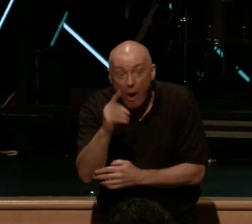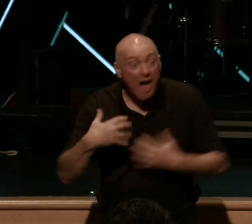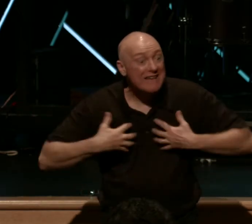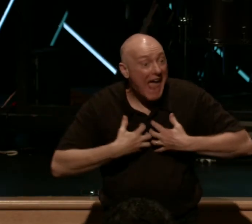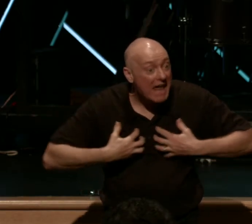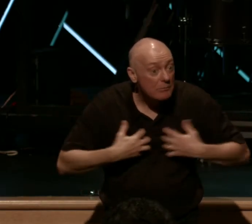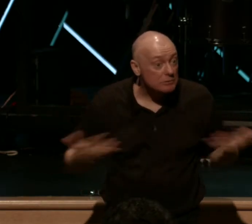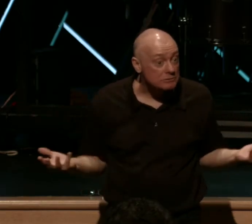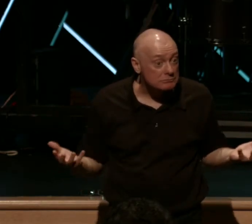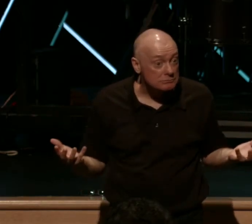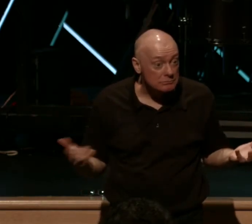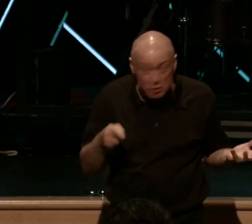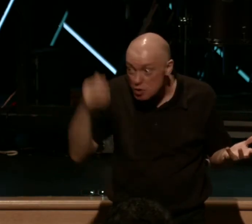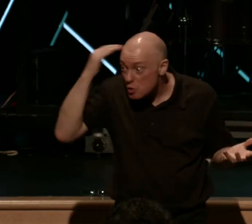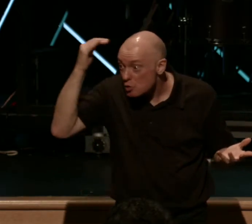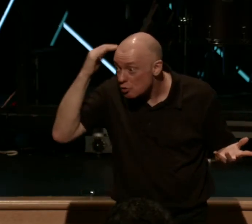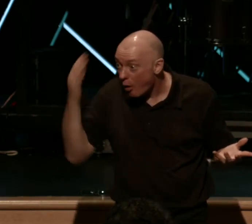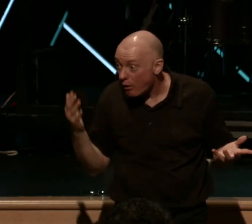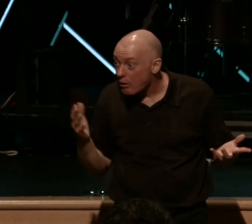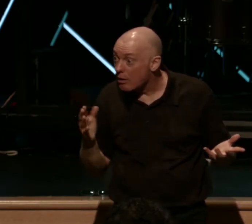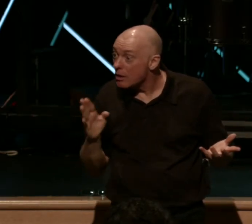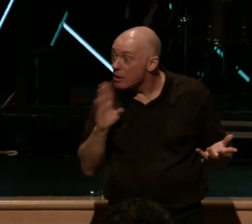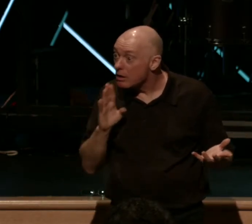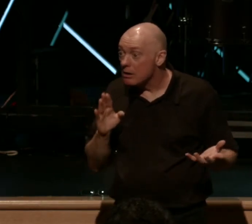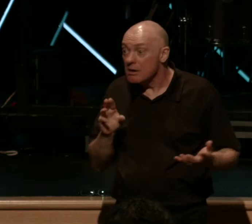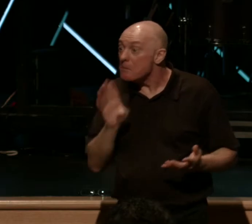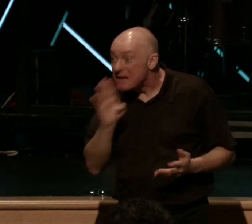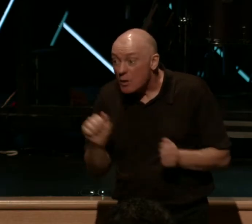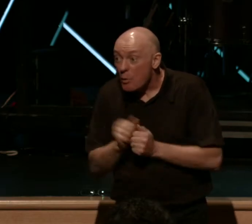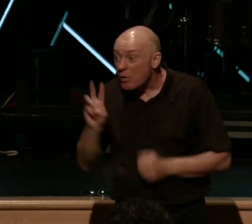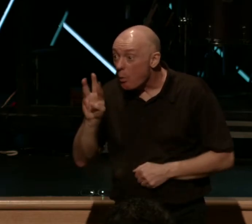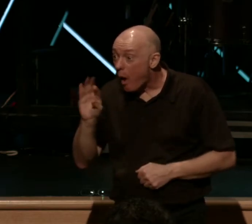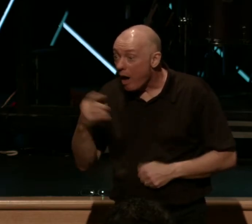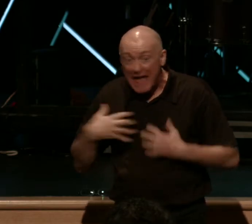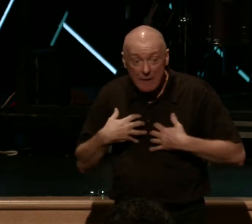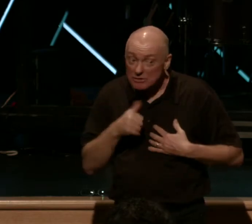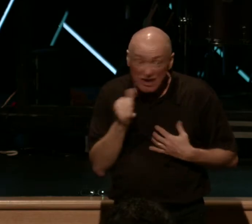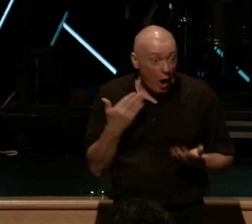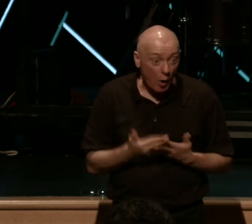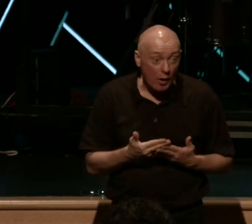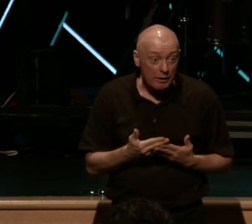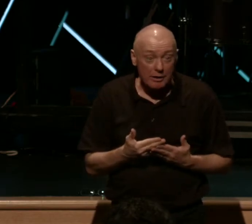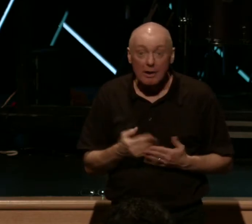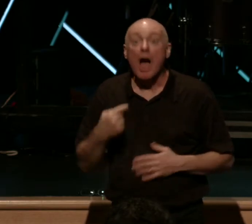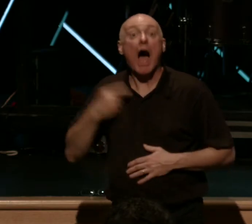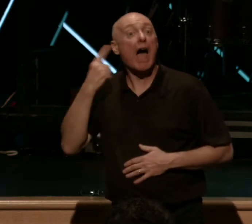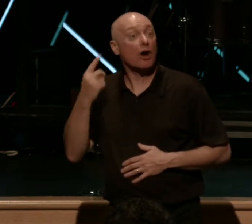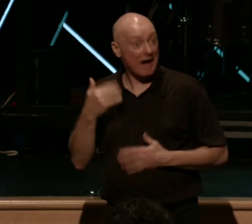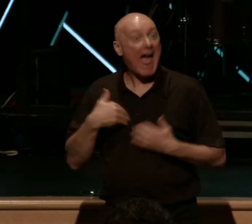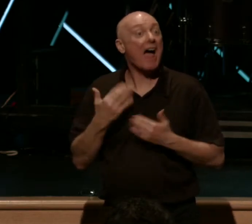Now, I don't know if you know this, but being with wild animals is not a good thing, right? I heard there are wild animals in Canada, right? Are there?